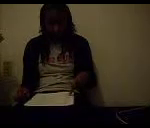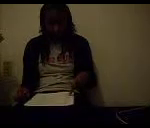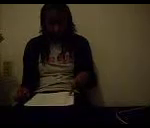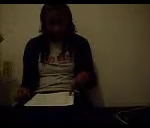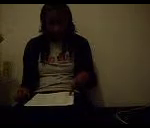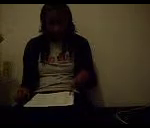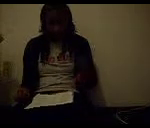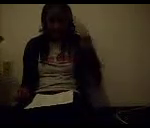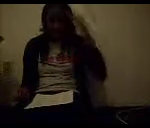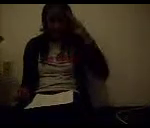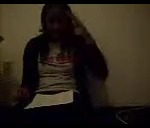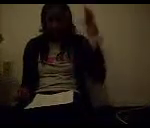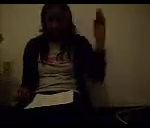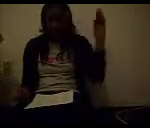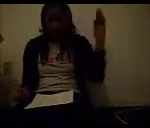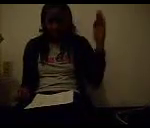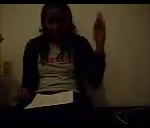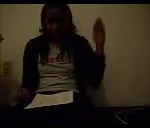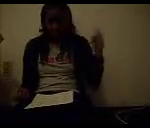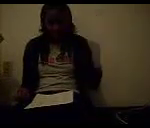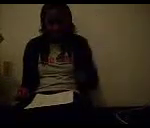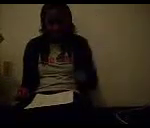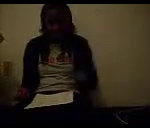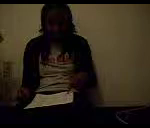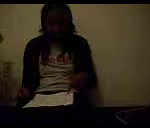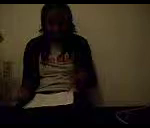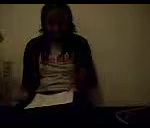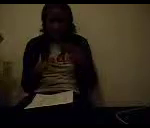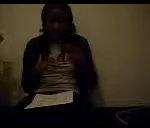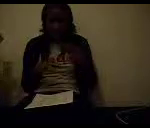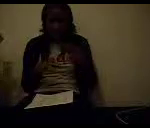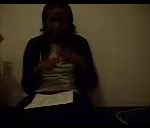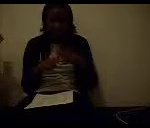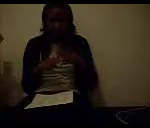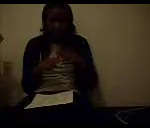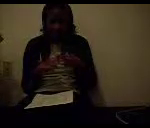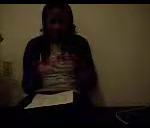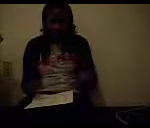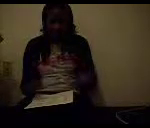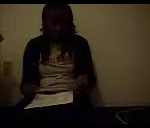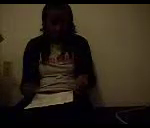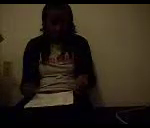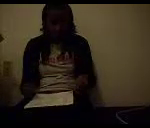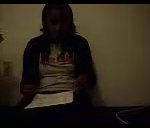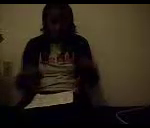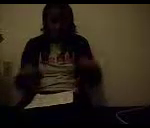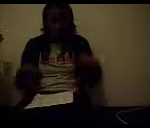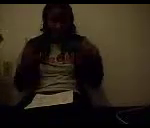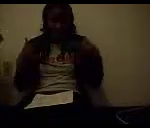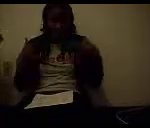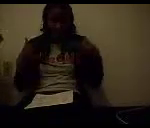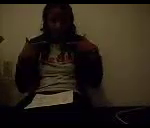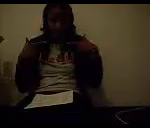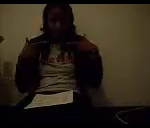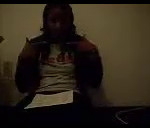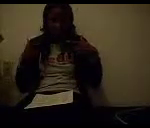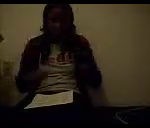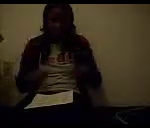Hello. Hi. Name. Live. Or